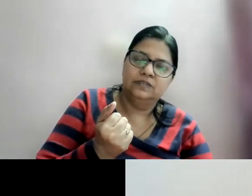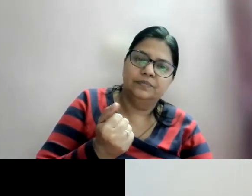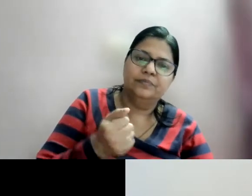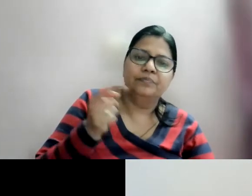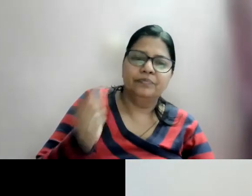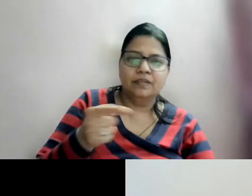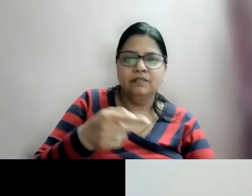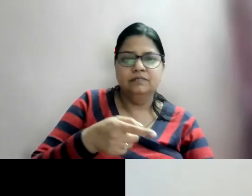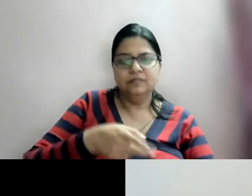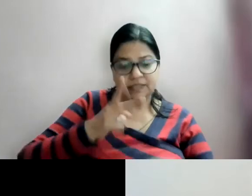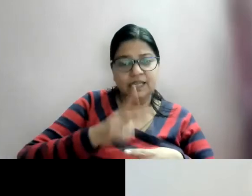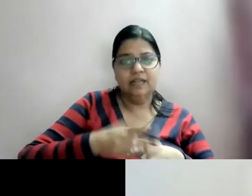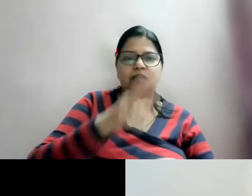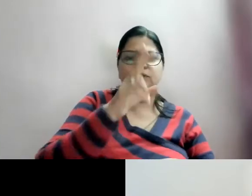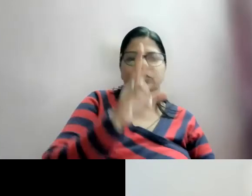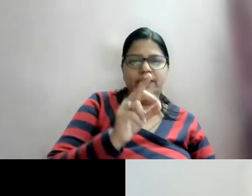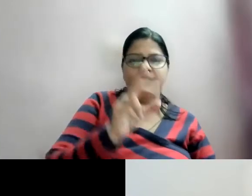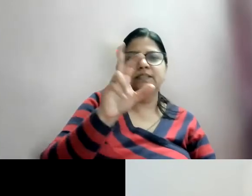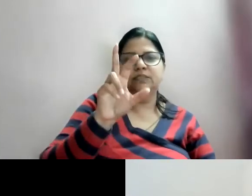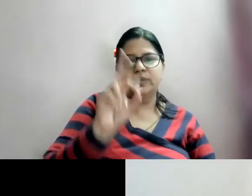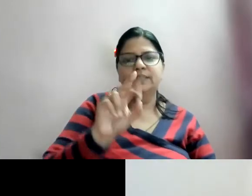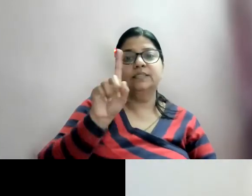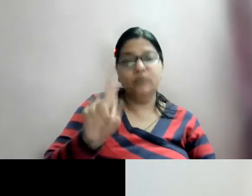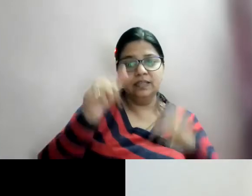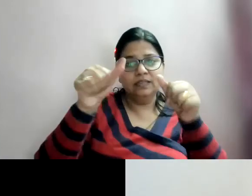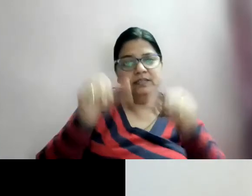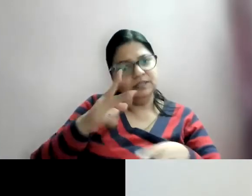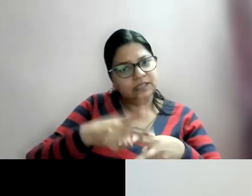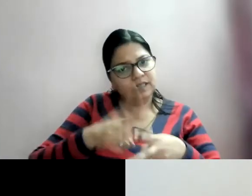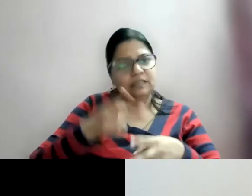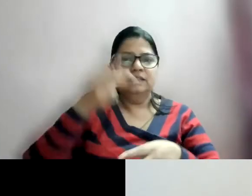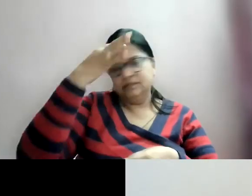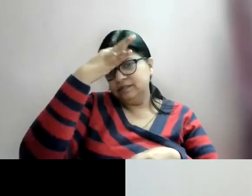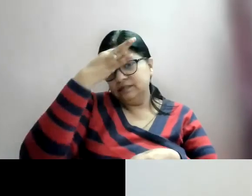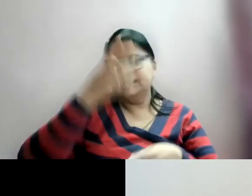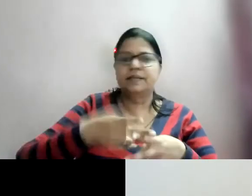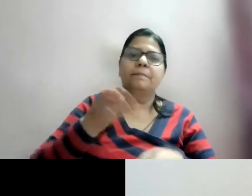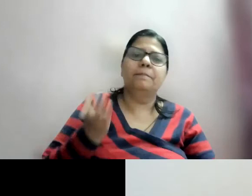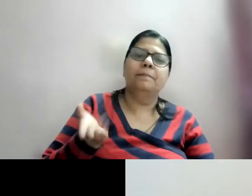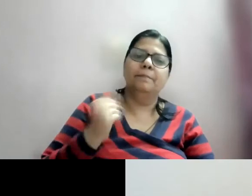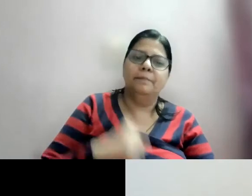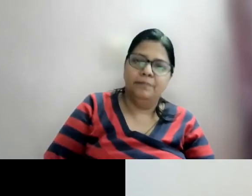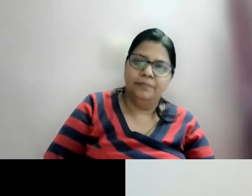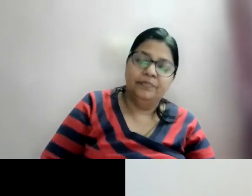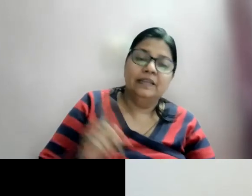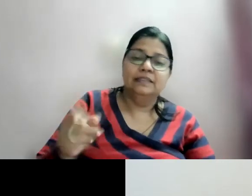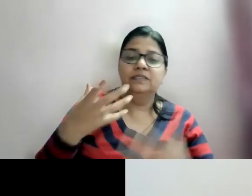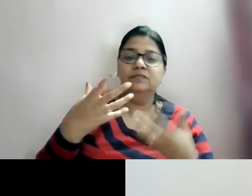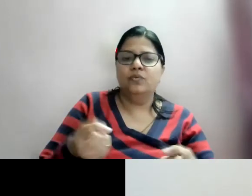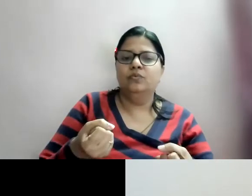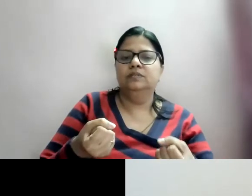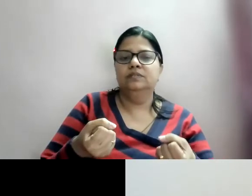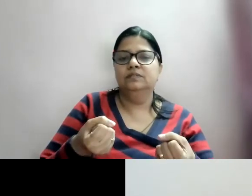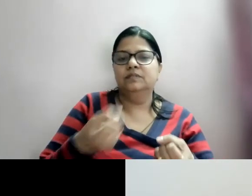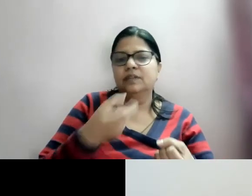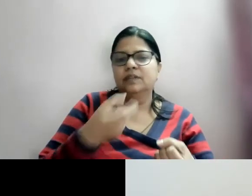selection, but being a deaf hearing impairment, he is still facing that issue and he is still waiting for that. Even also since